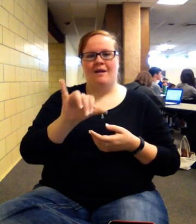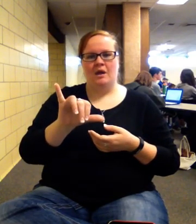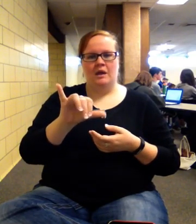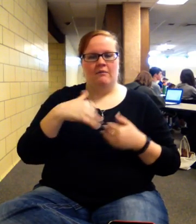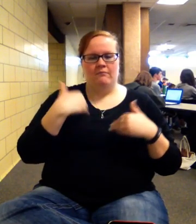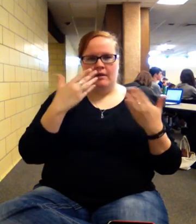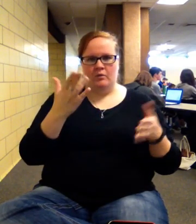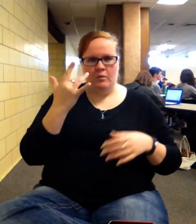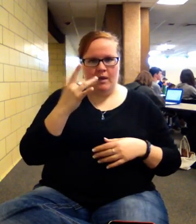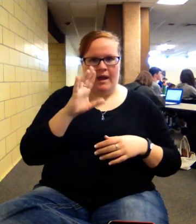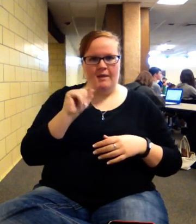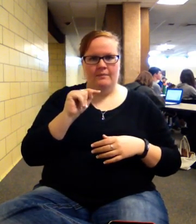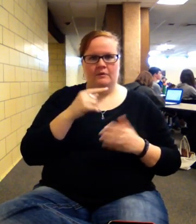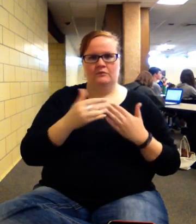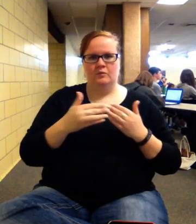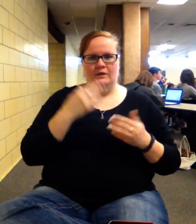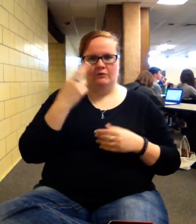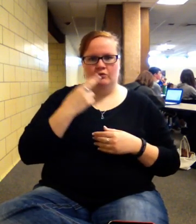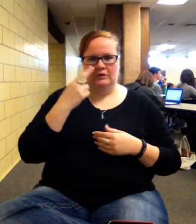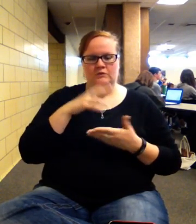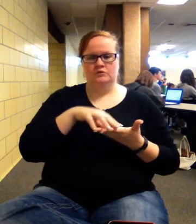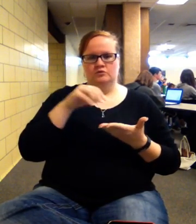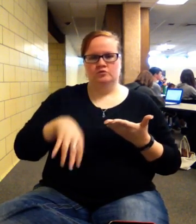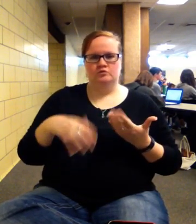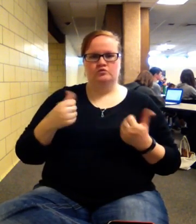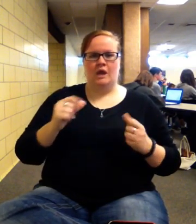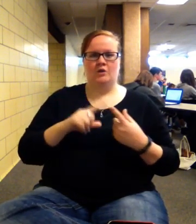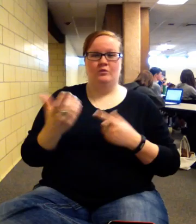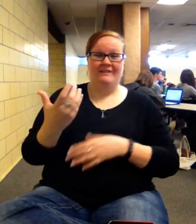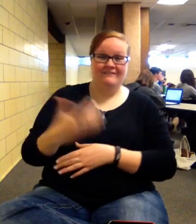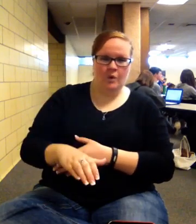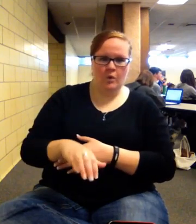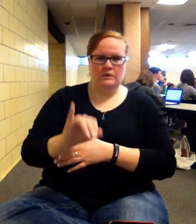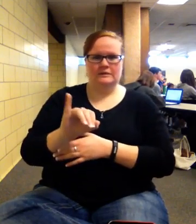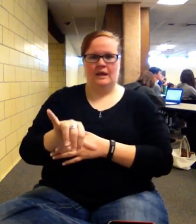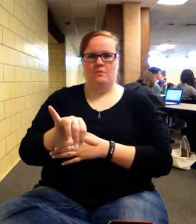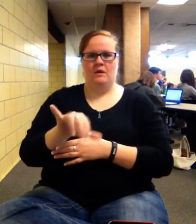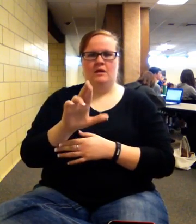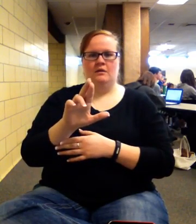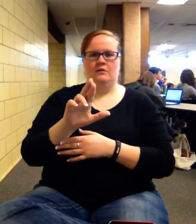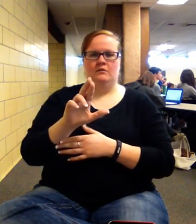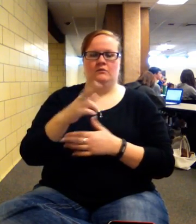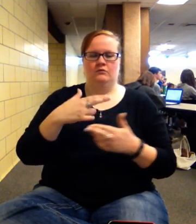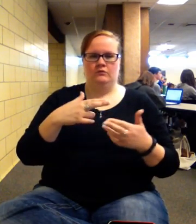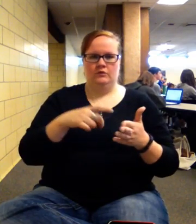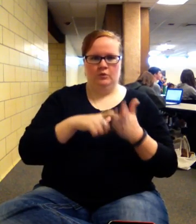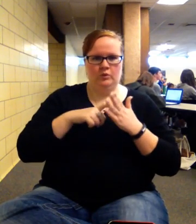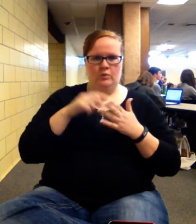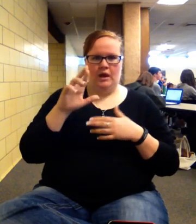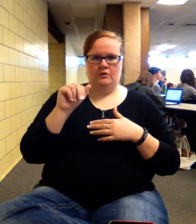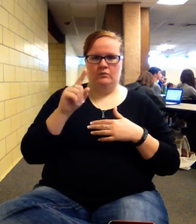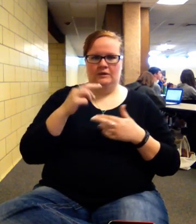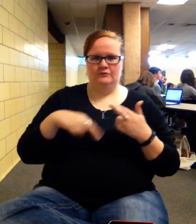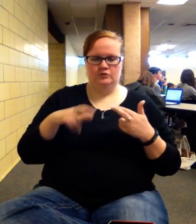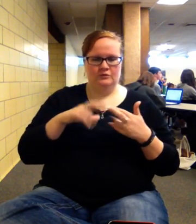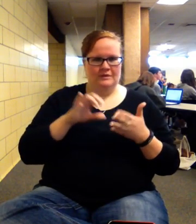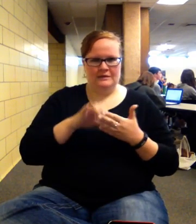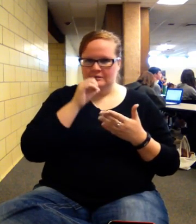but for some reason, students try to force an IY of a required rate of return. That's not what's happening. In internal rate of return